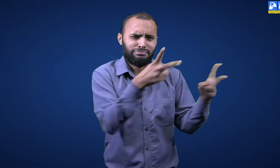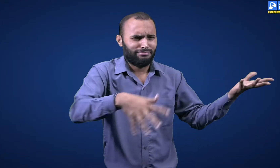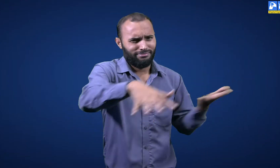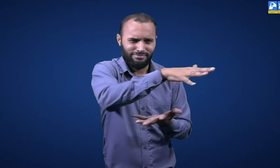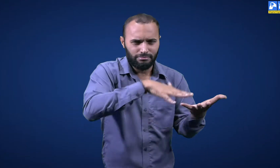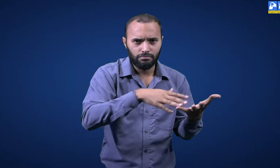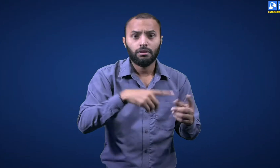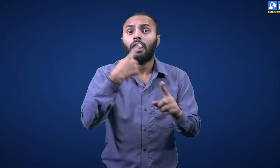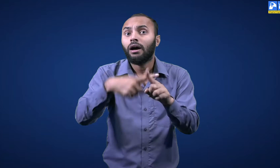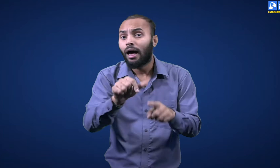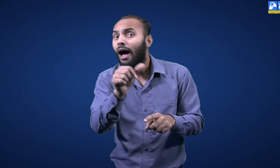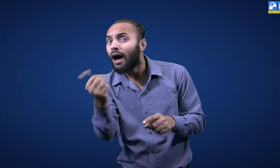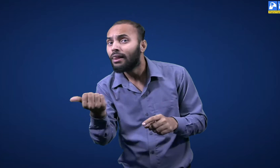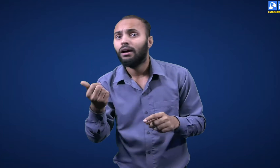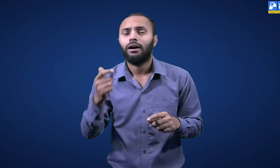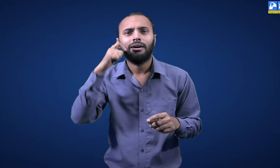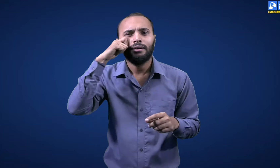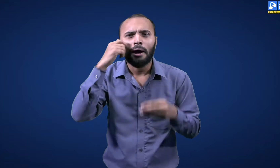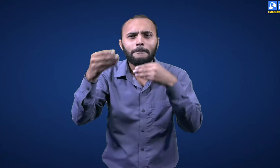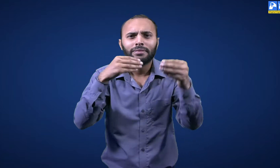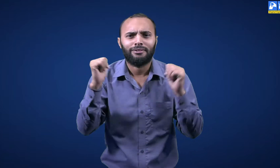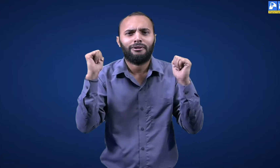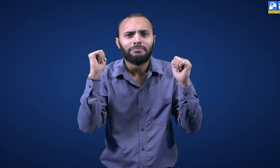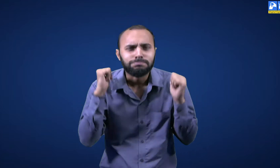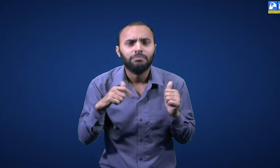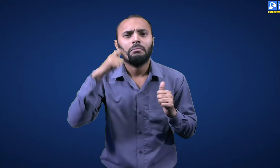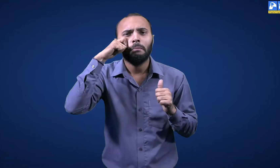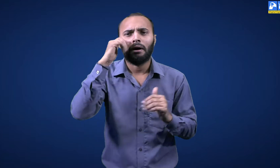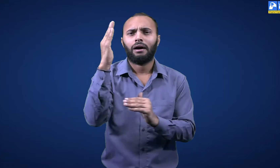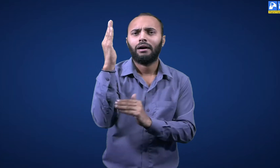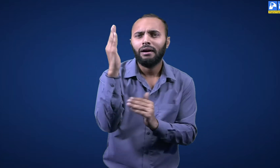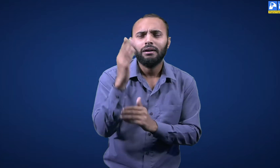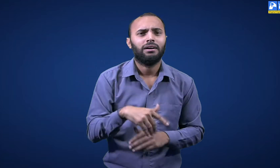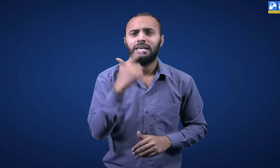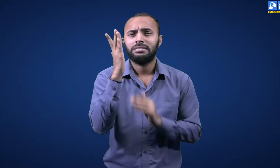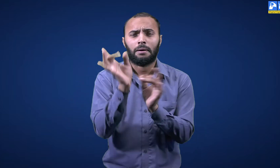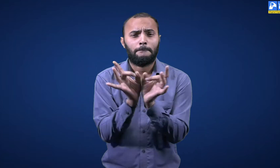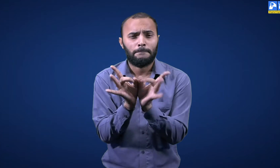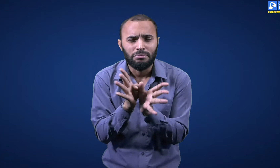and other waste of plastic bottles or broken glasses.